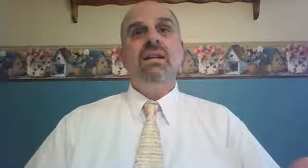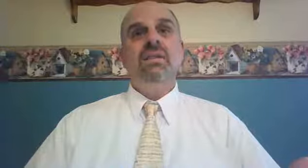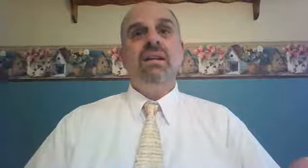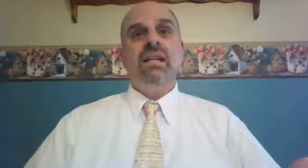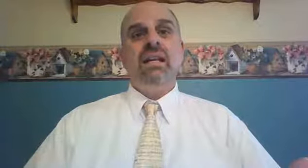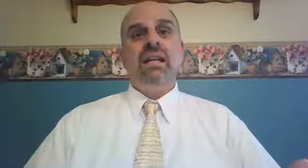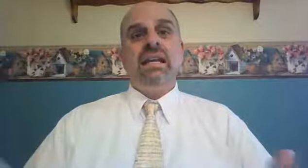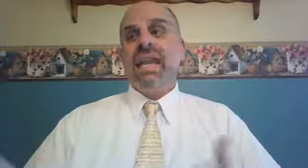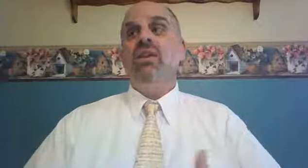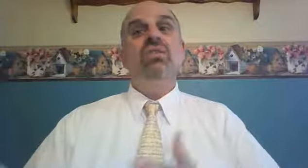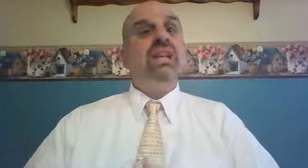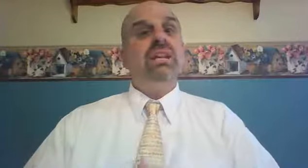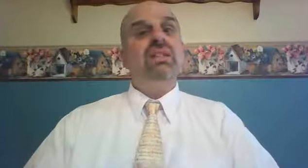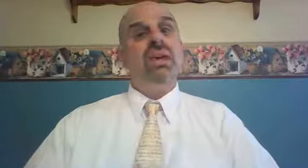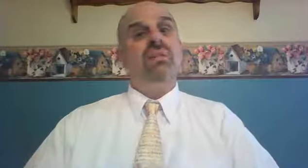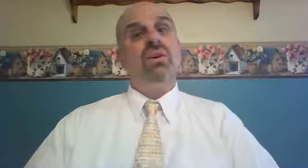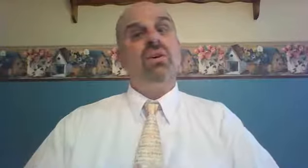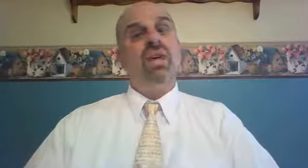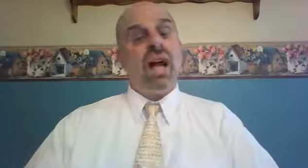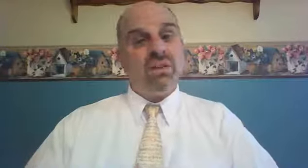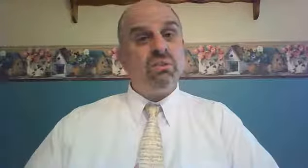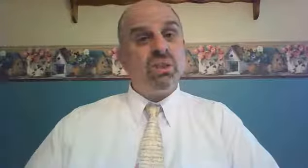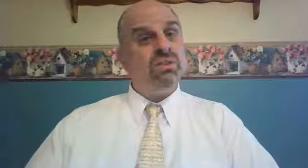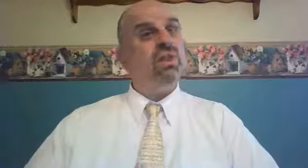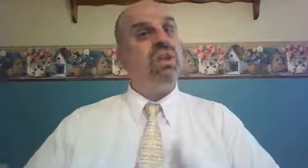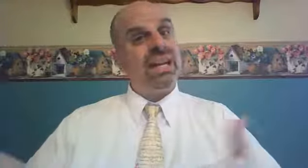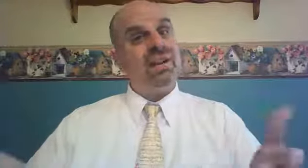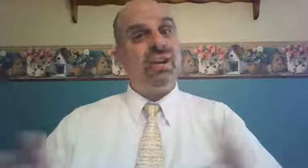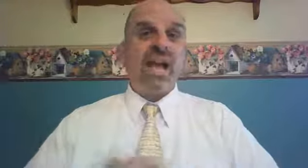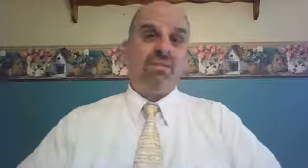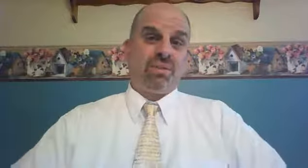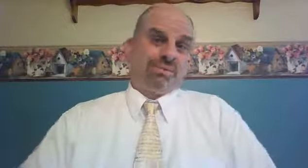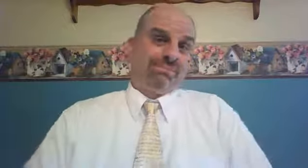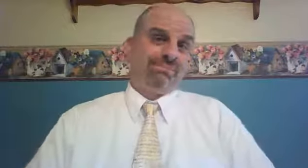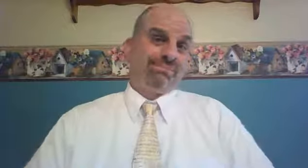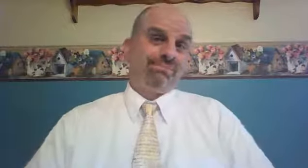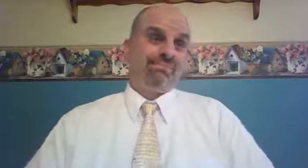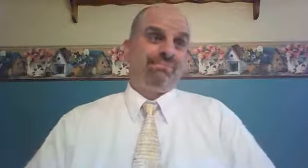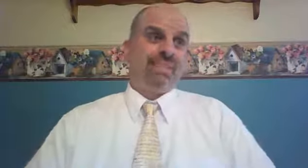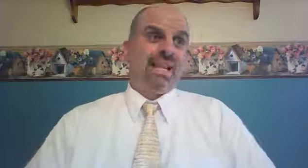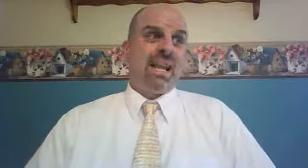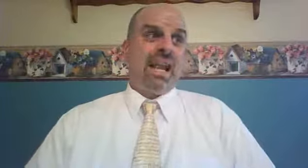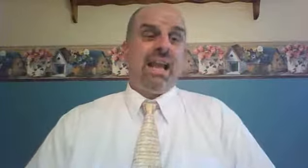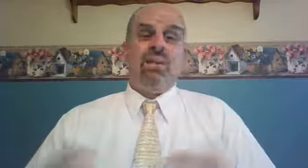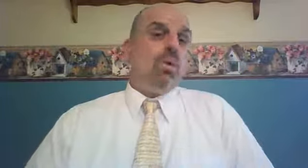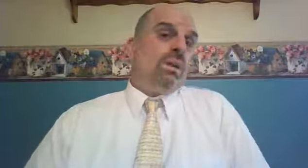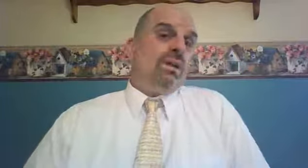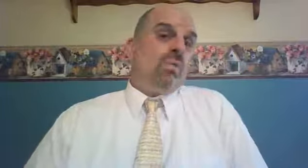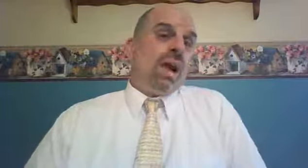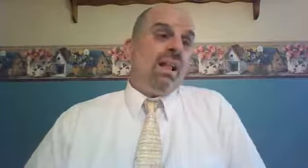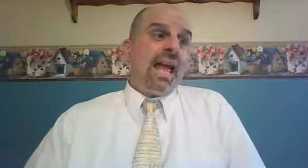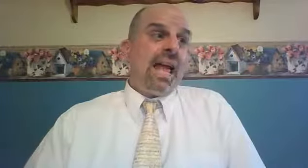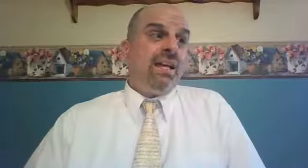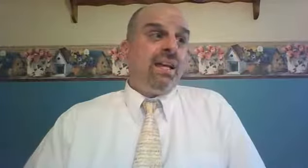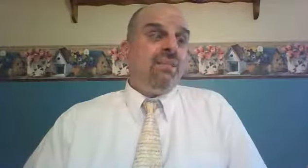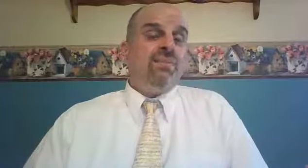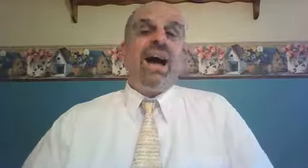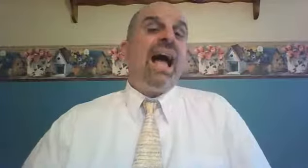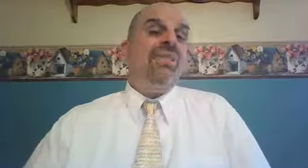David kills his lover's husband so that he could have her. And the woman at the well had five